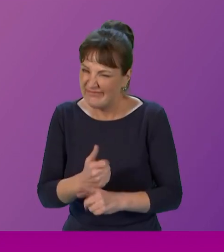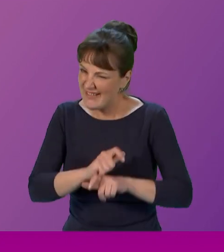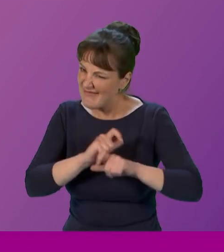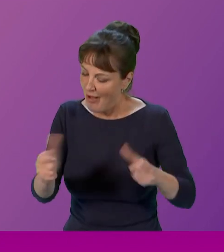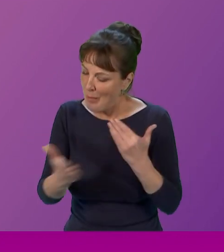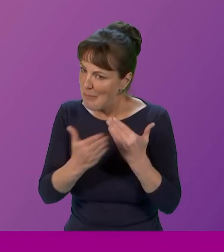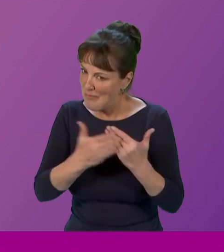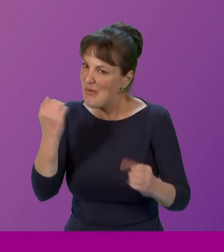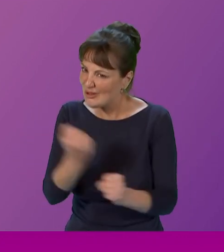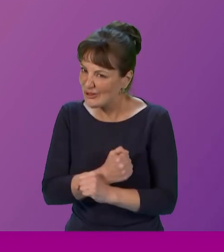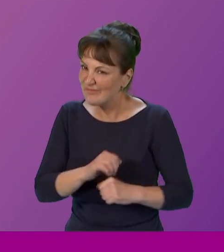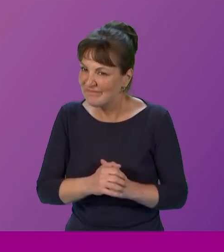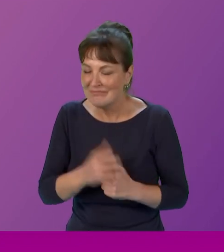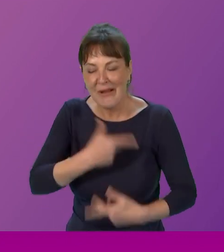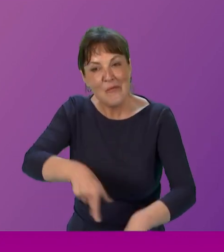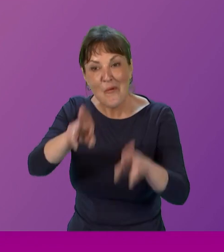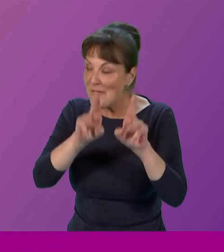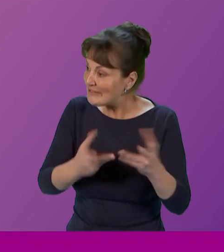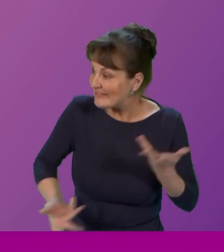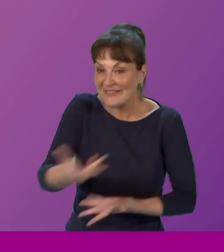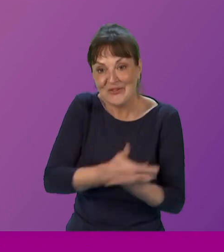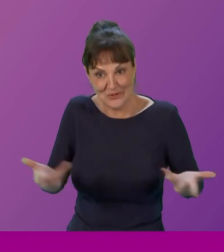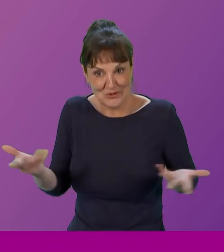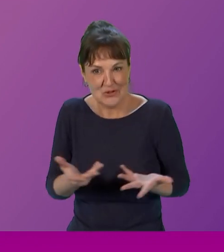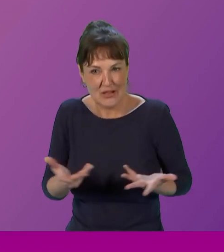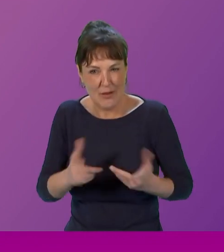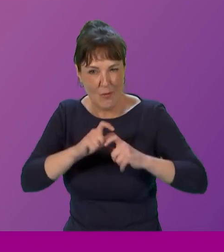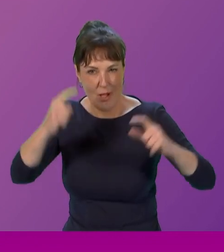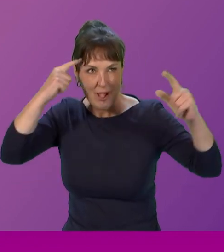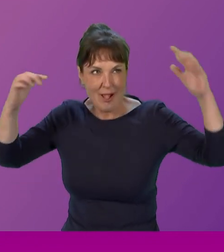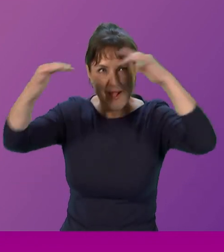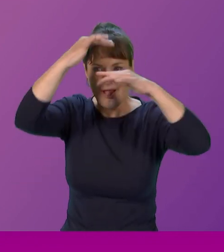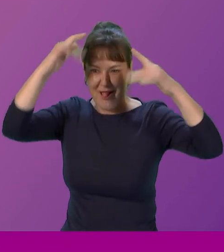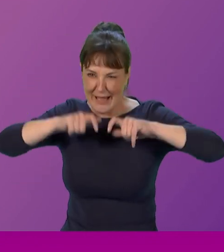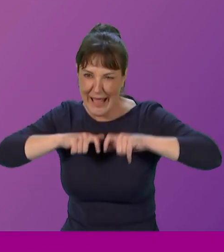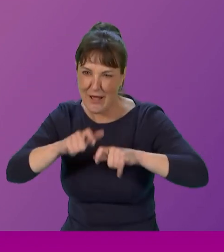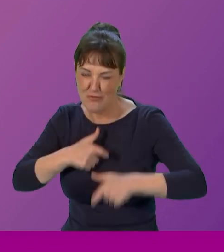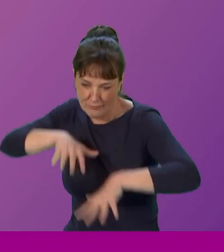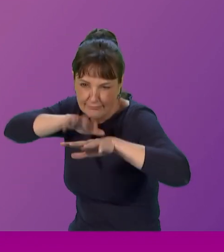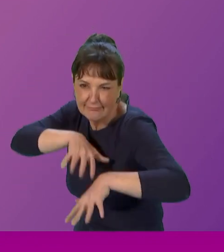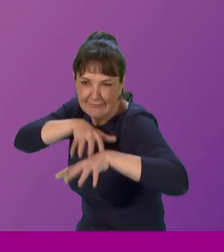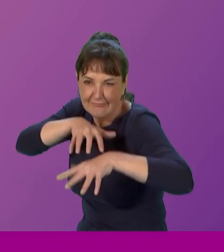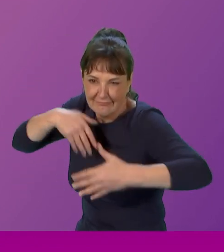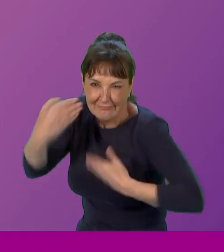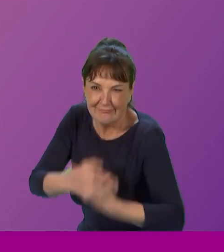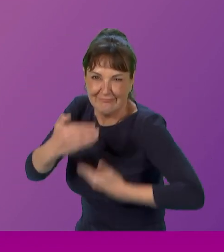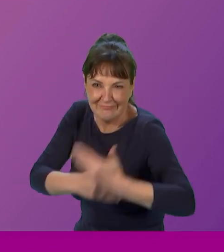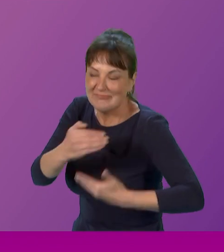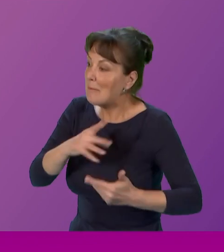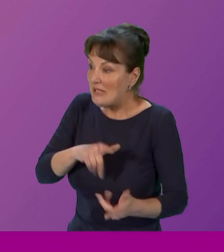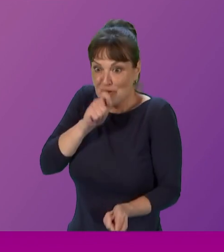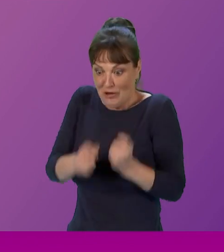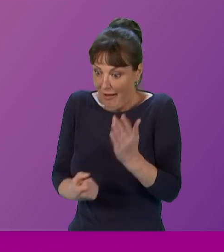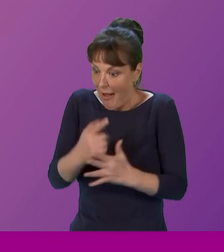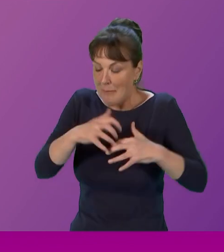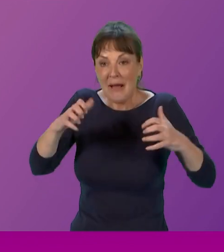that the discussions that we've had today will keep the momentum going. So the, the changes that we make here in this, this parliament will benefit each and every one of you.